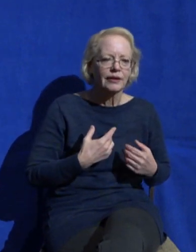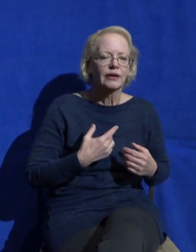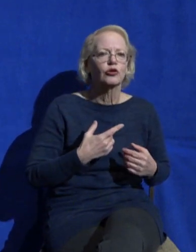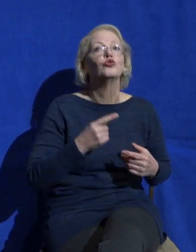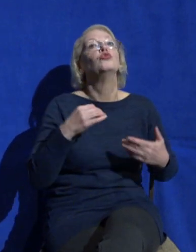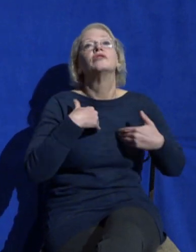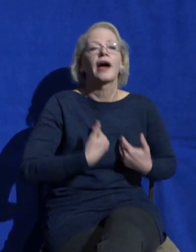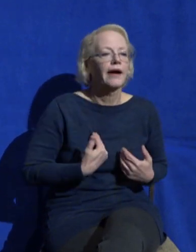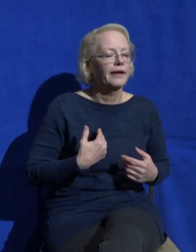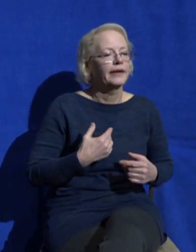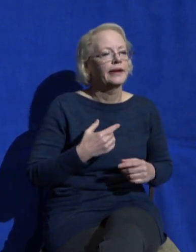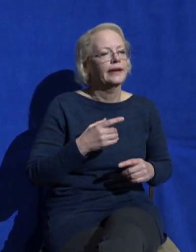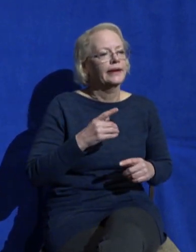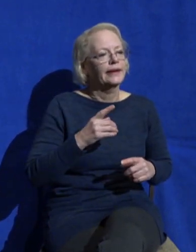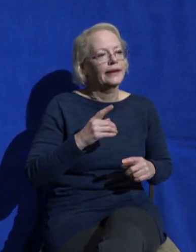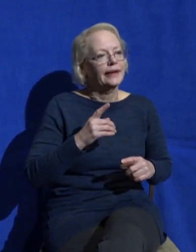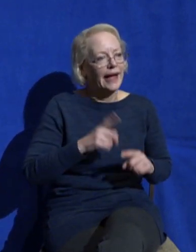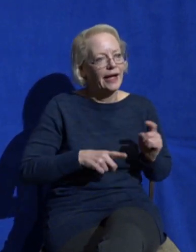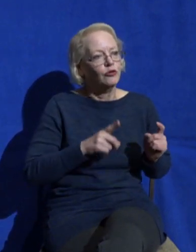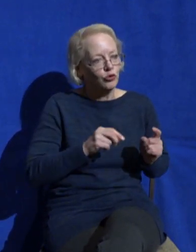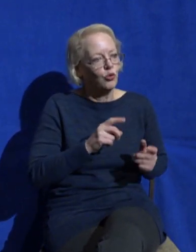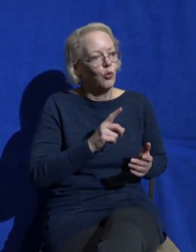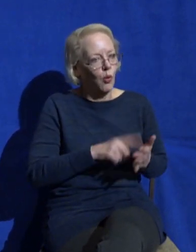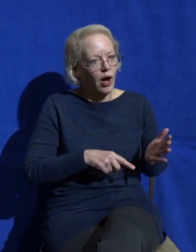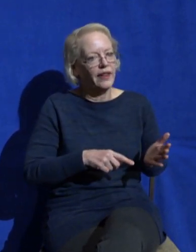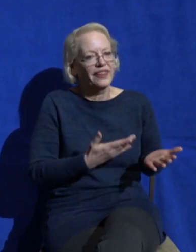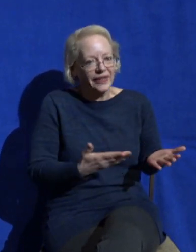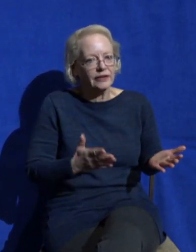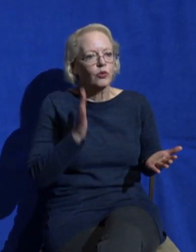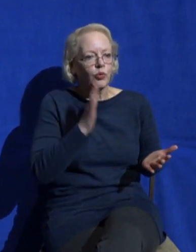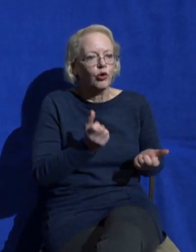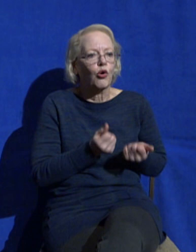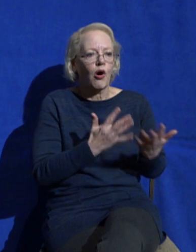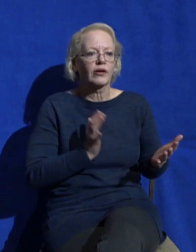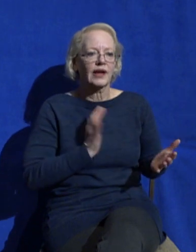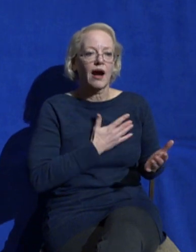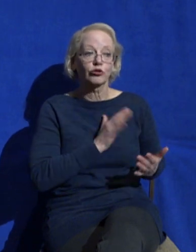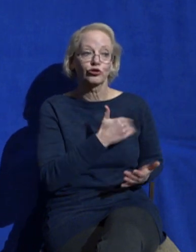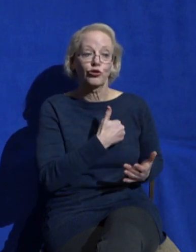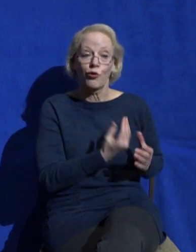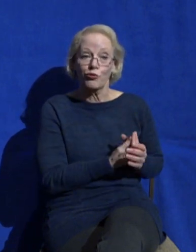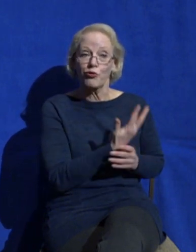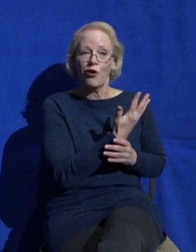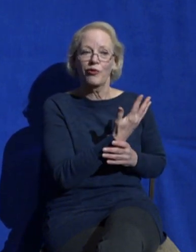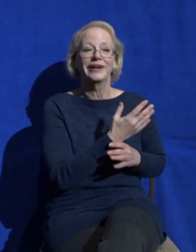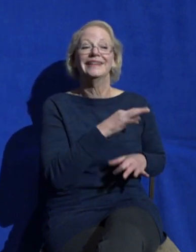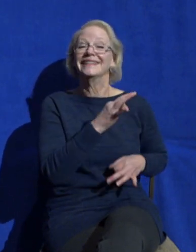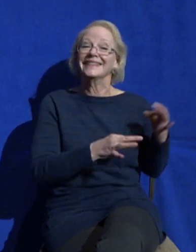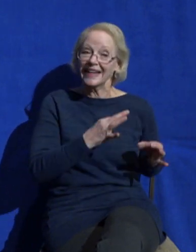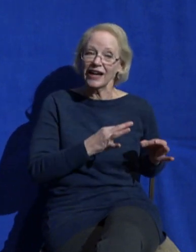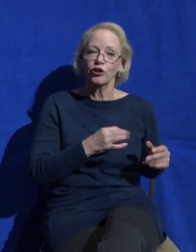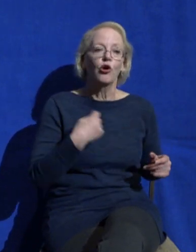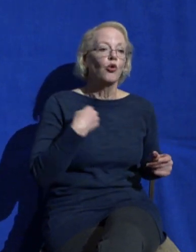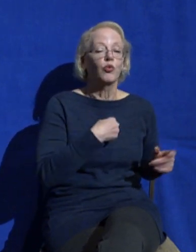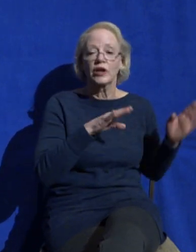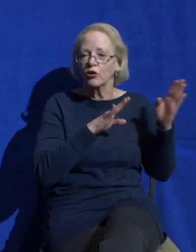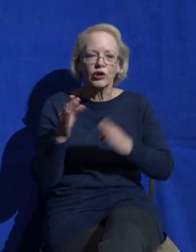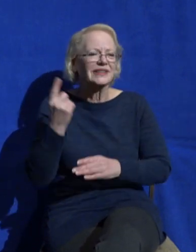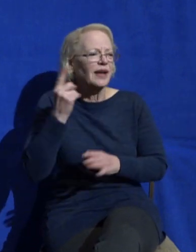we turn, each of us, we turn to our distraction of choice. So it might be overeating or over-drinking